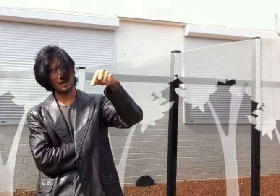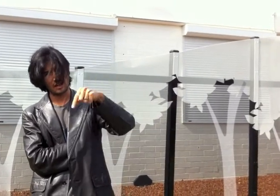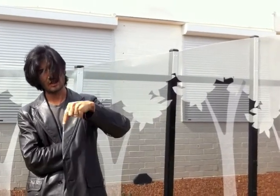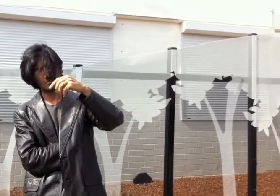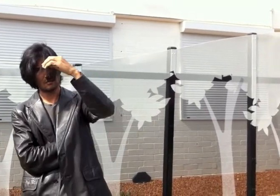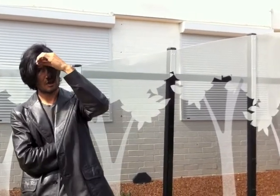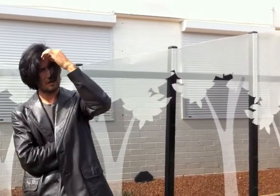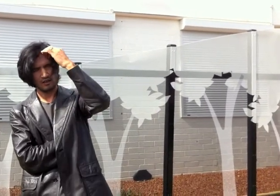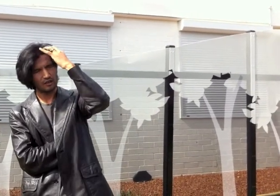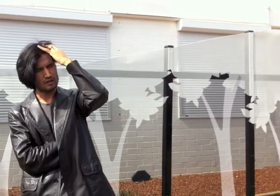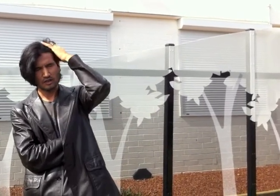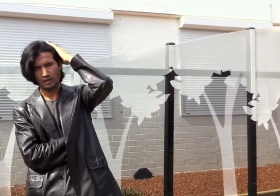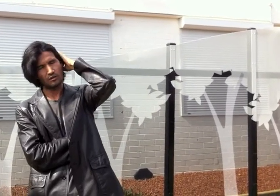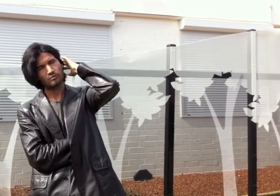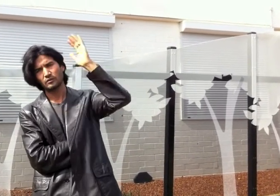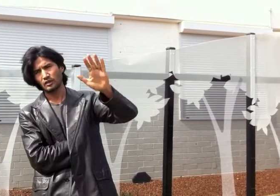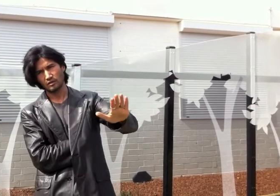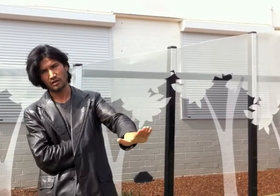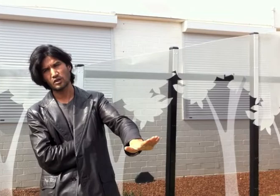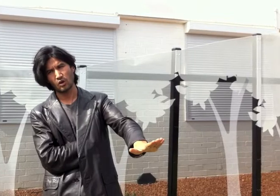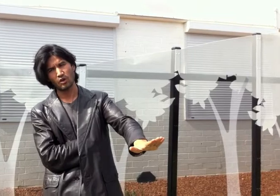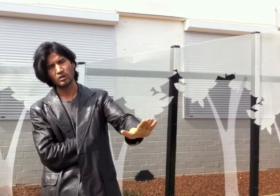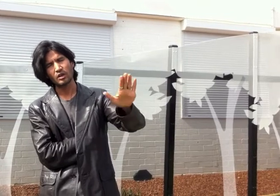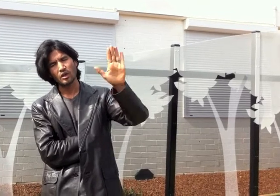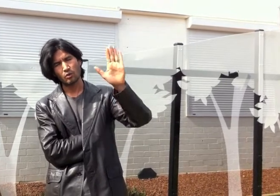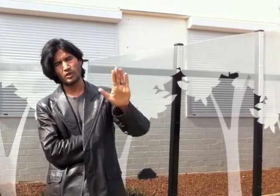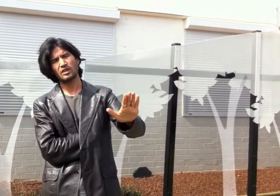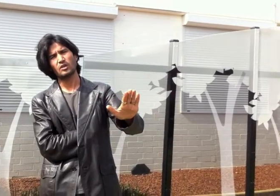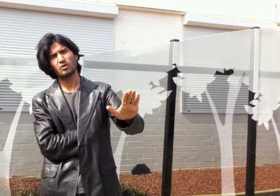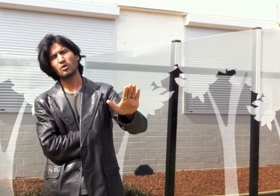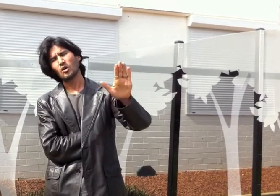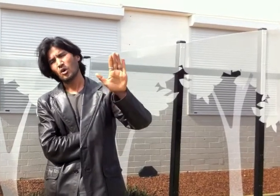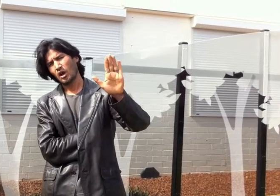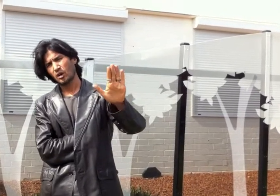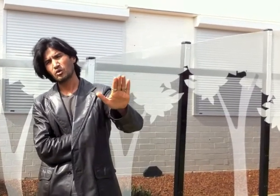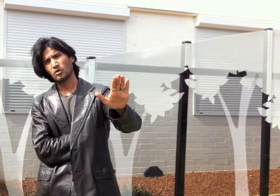me Adam. And he said, this is the court. We tell you how to